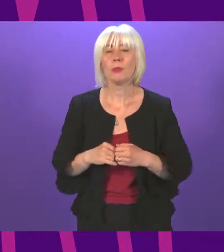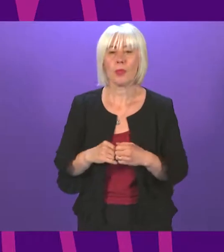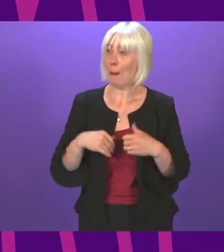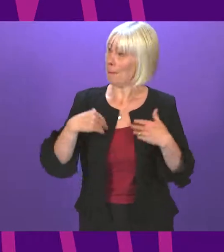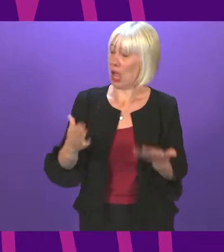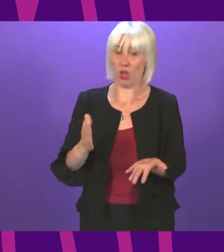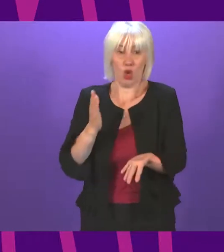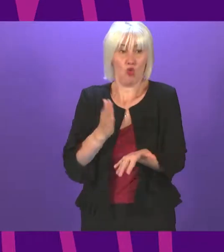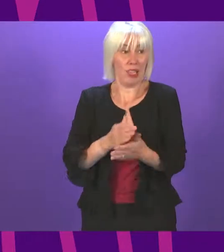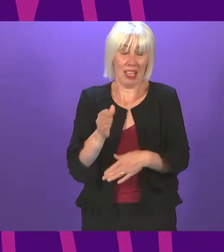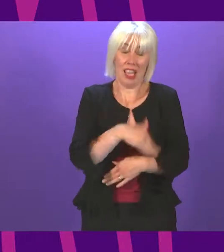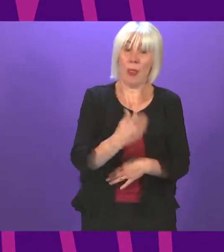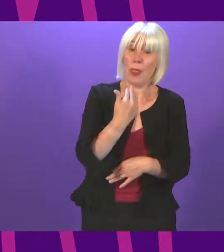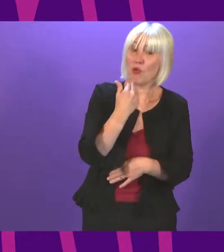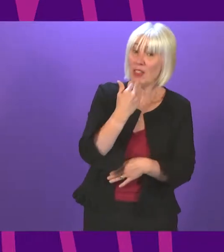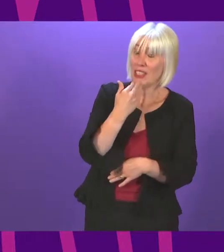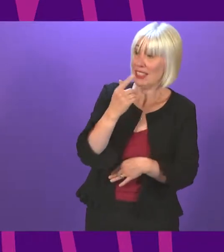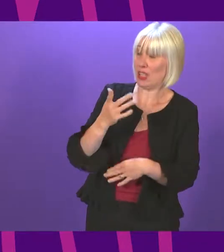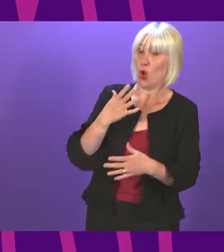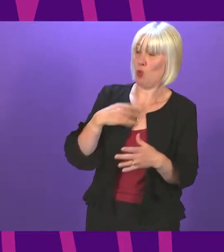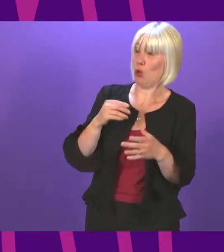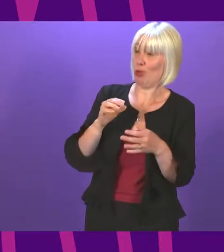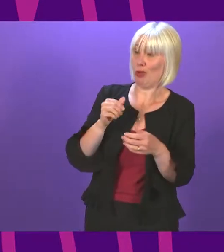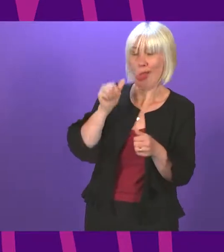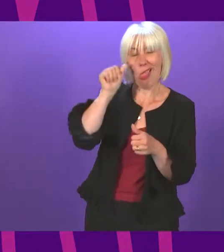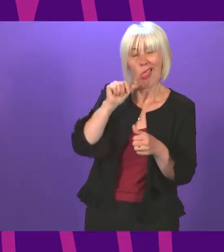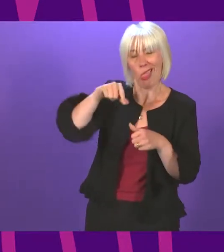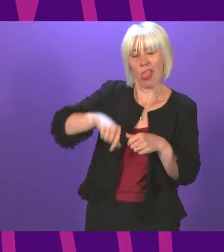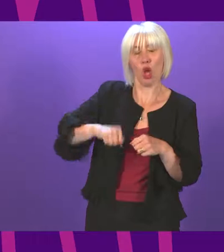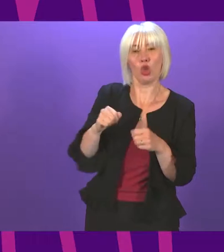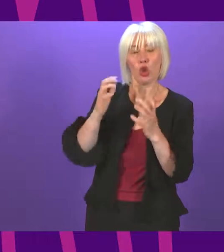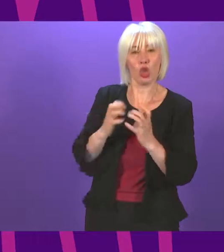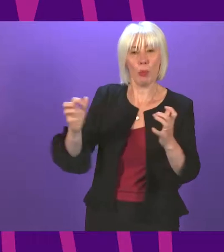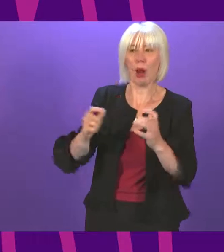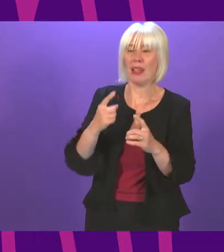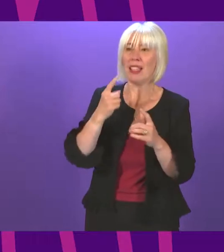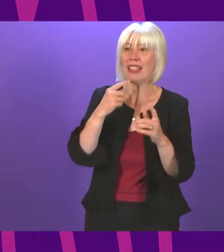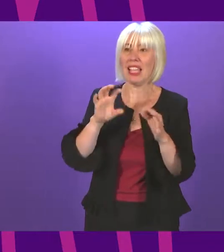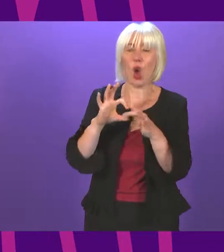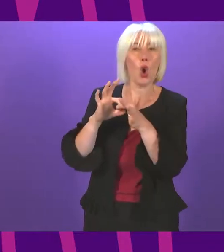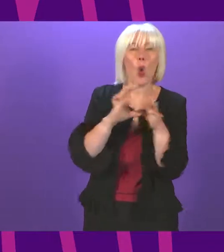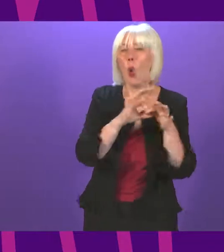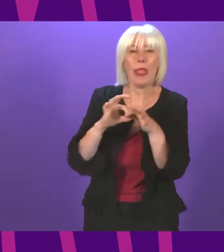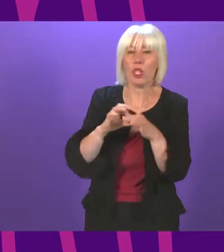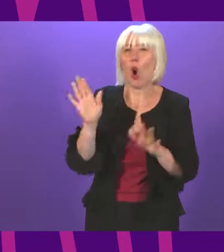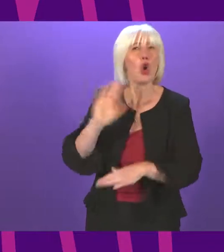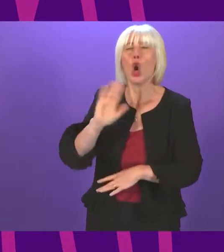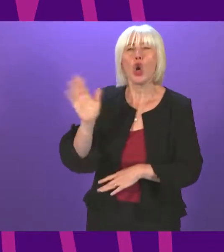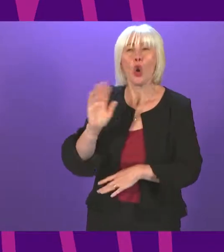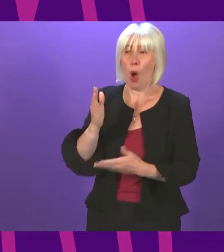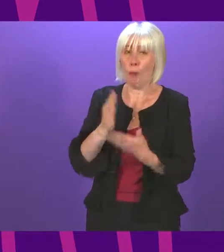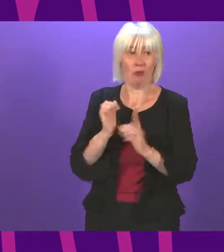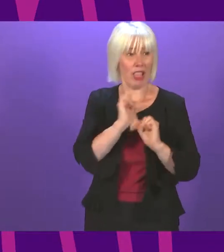was an effort by the Greens to rig the Scottish Parliament by pretending this coalition is something else, even though their own constitution